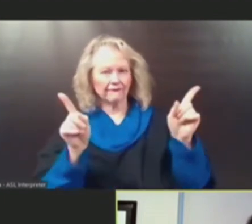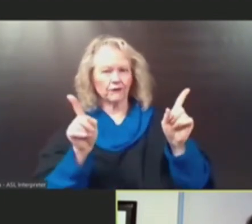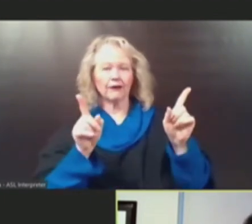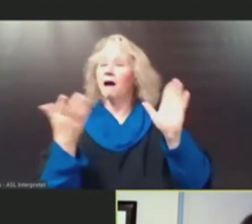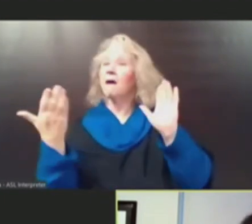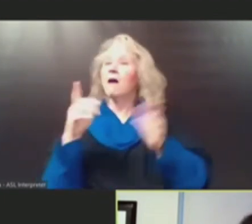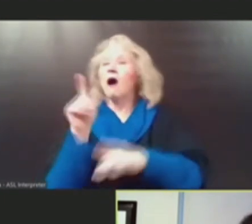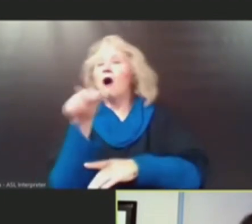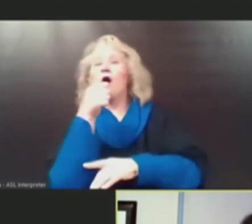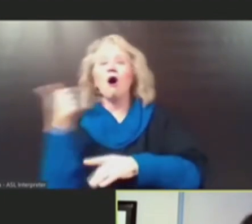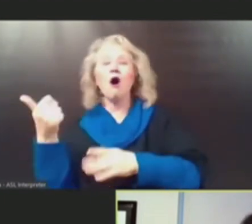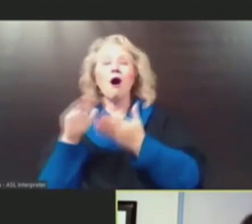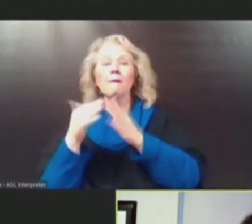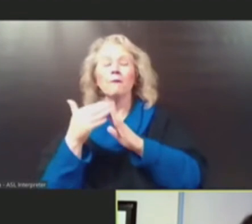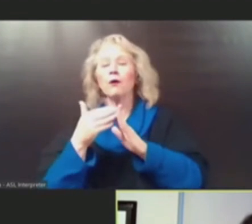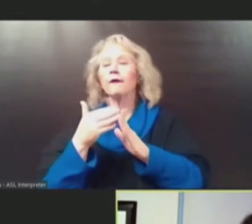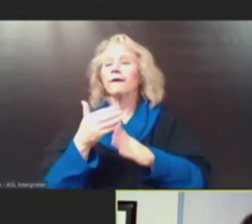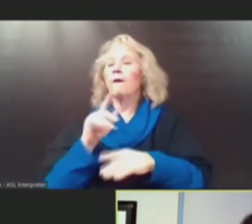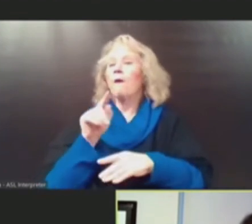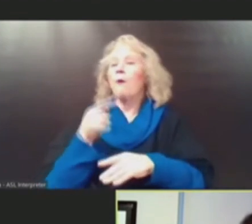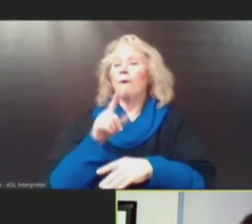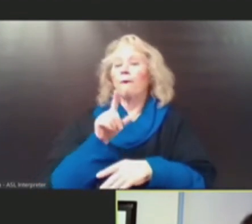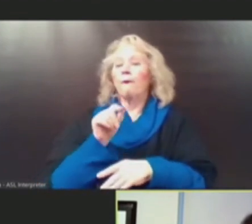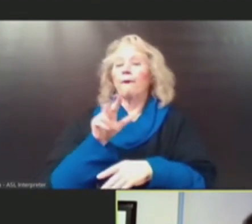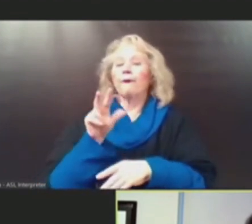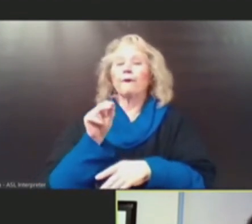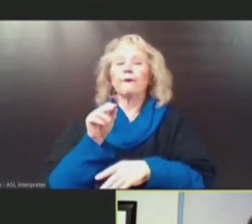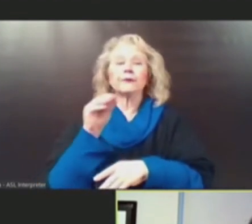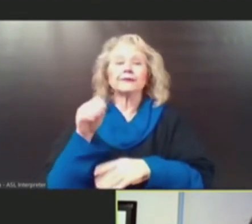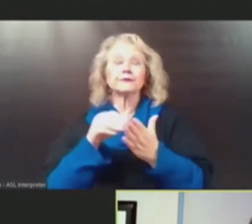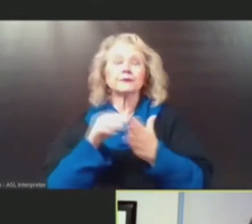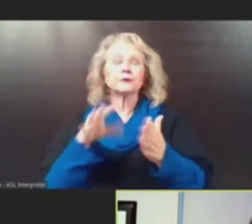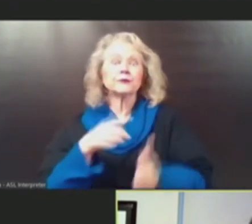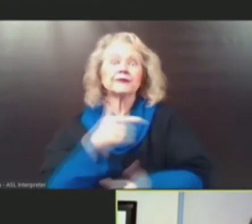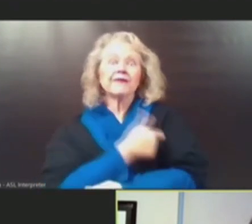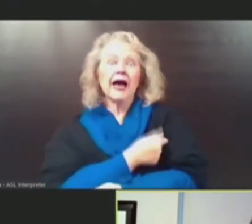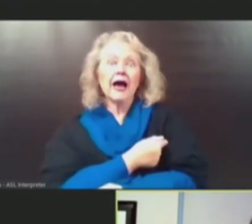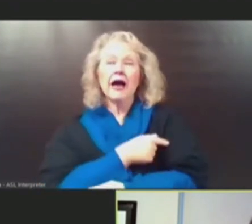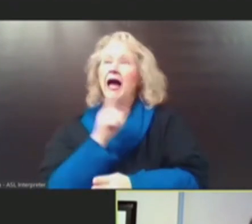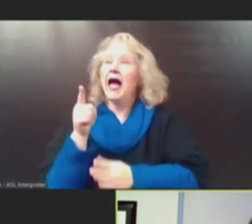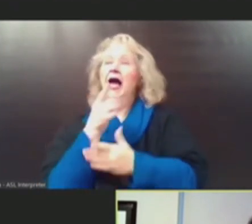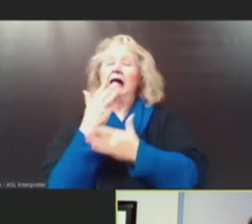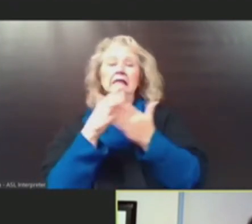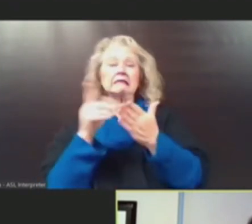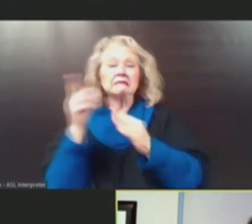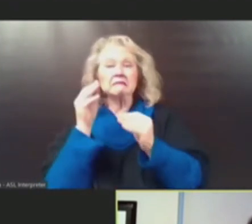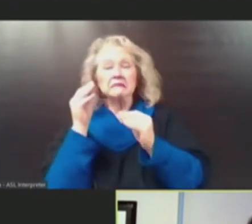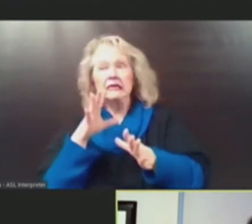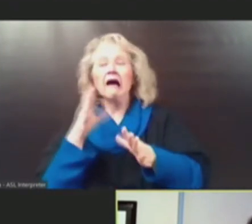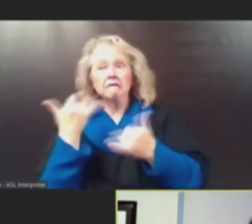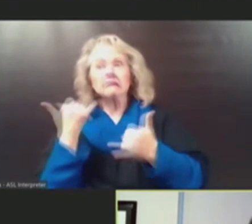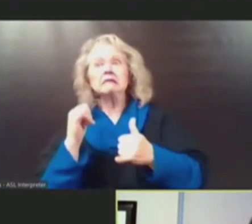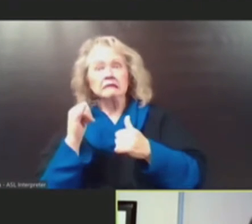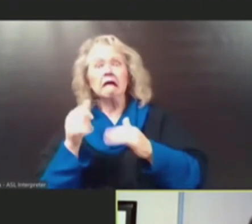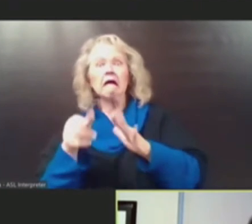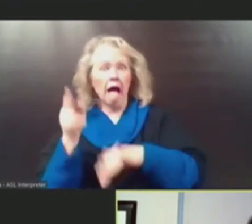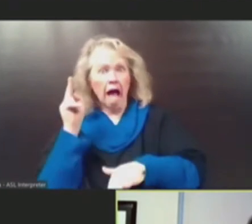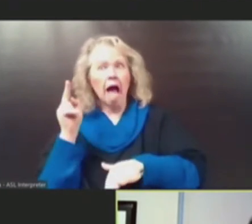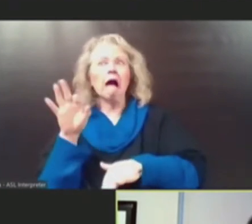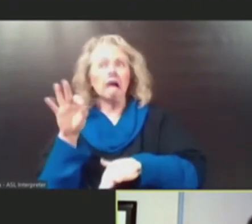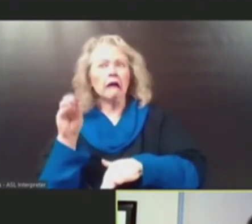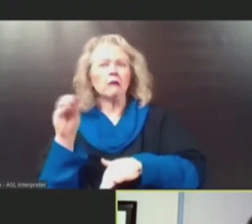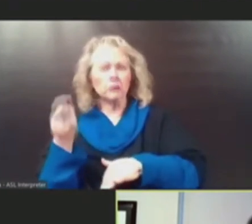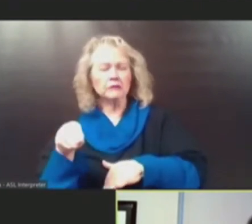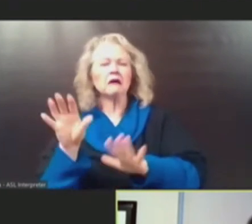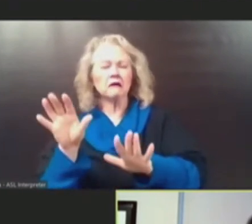got 20 or 30 percent of your students vaccinated and maybe still your educators are still over 90 percent. And that's where we